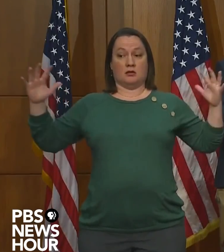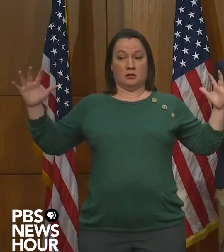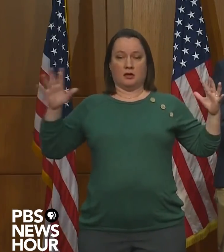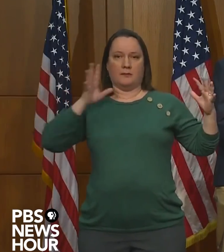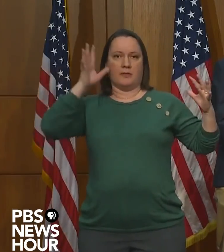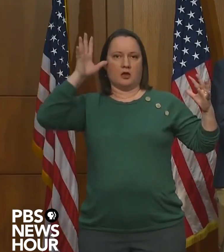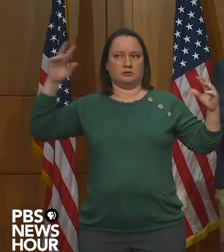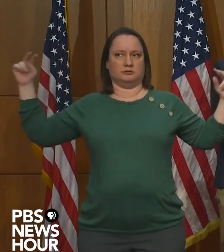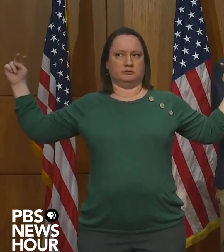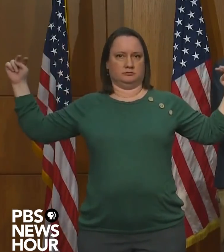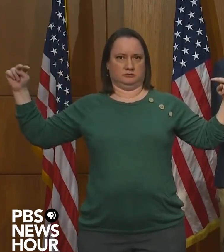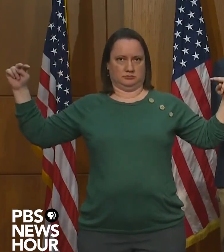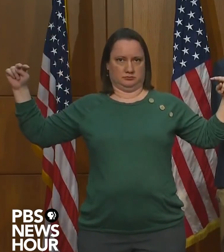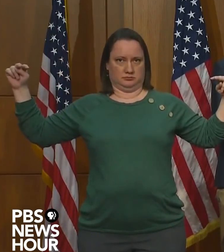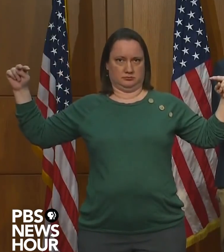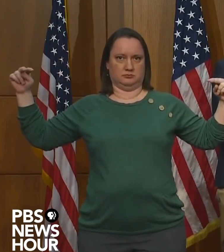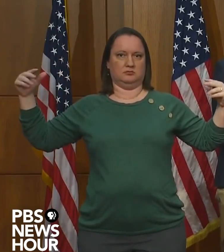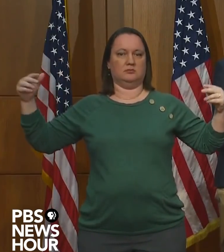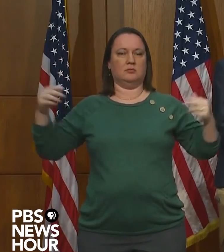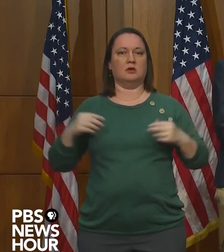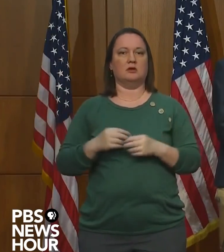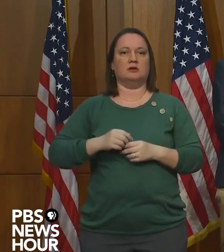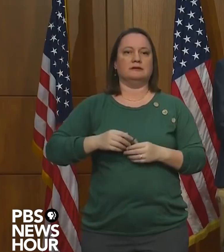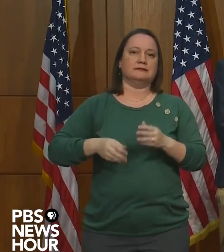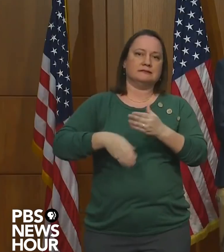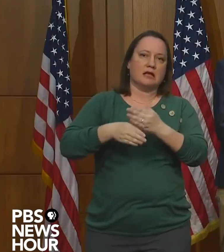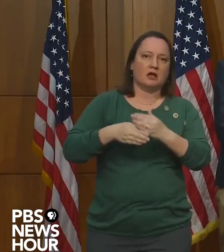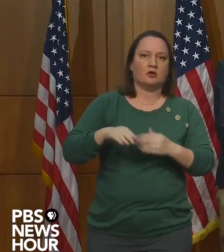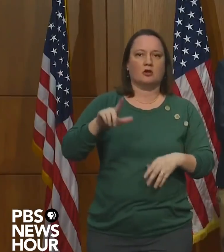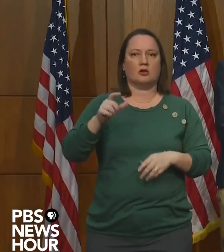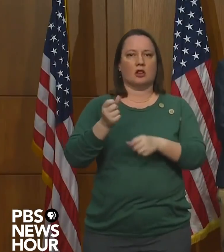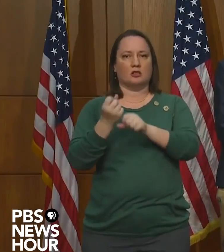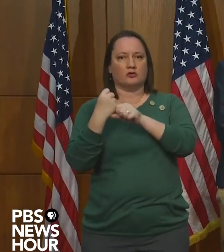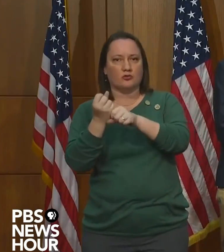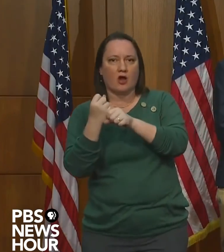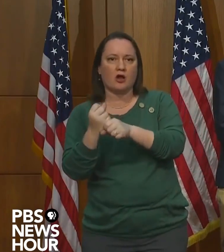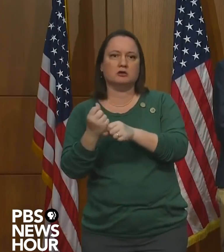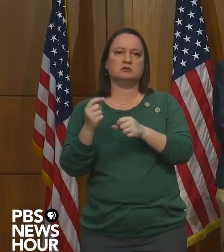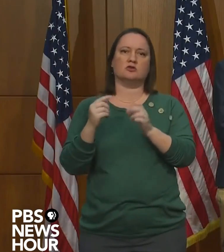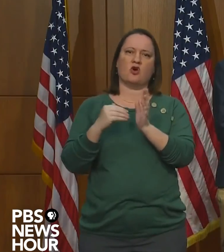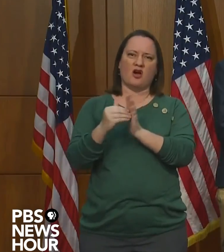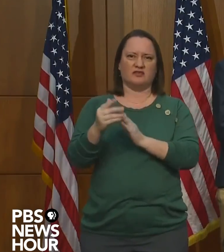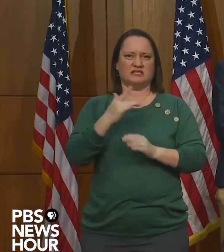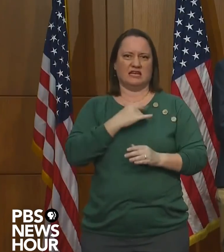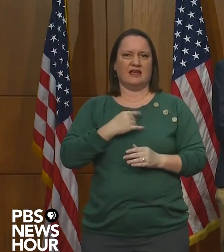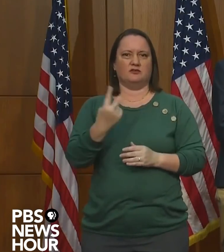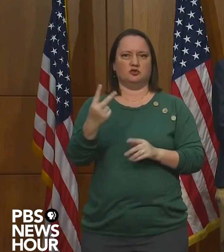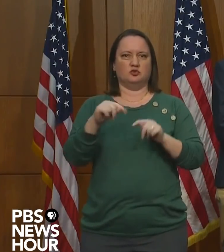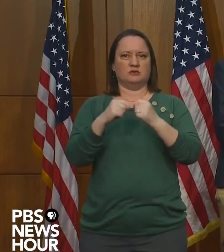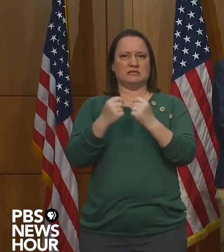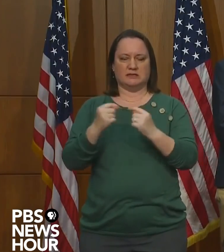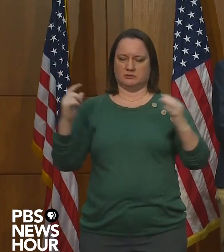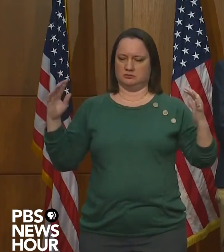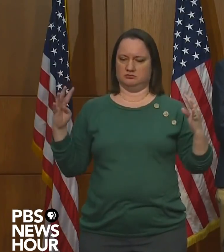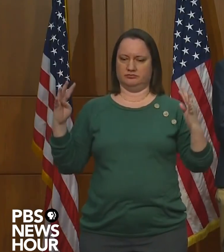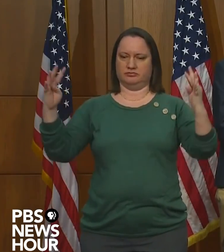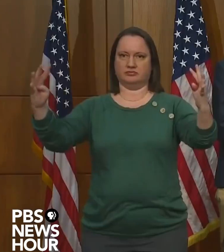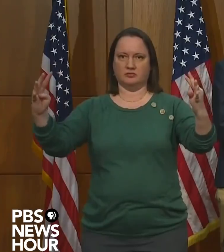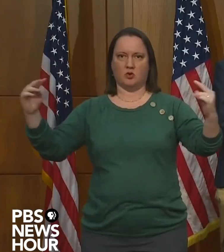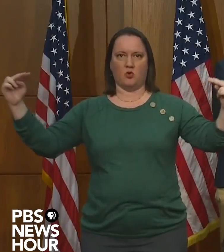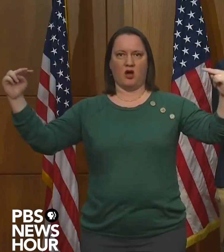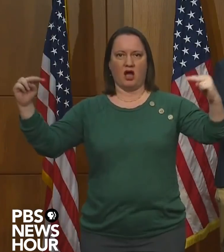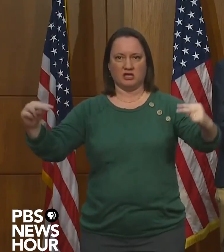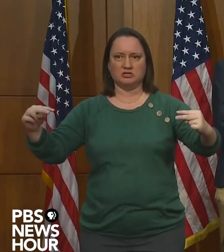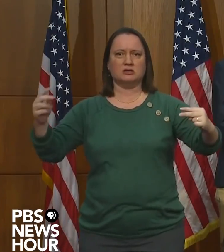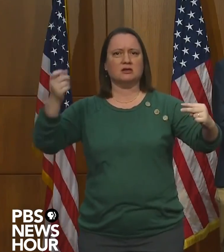soccer, lacrosse, those sorts of things. You have fans, typically two teams on either sideline, again, social distancing, leaving some space